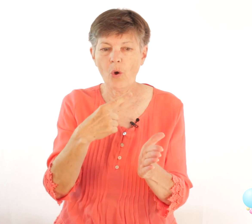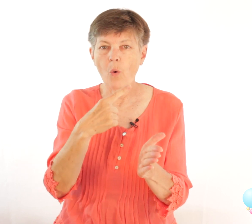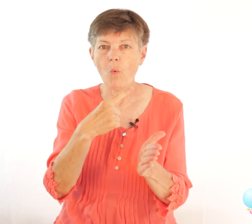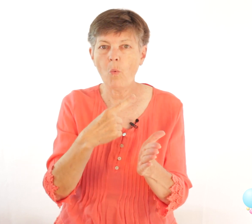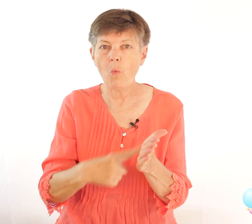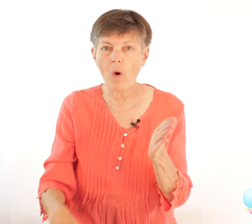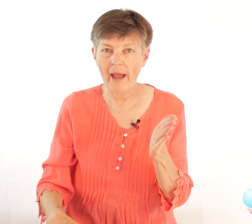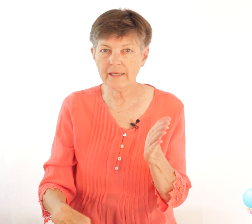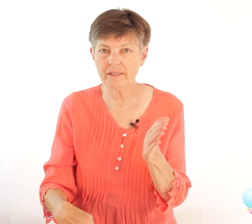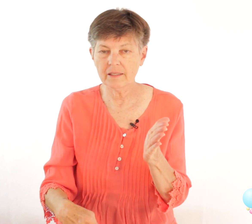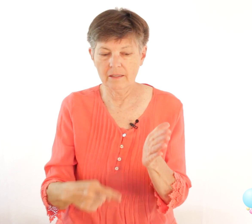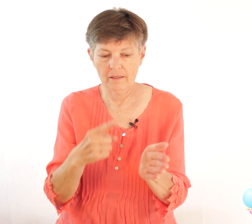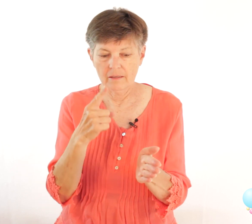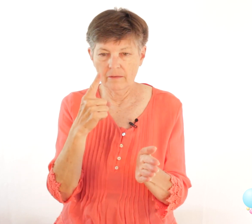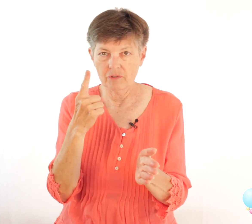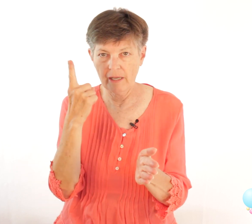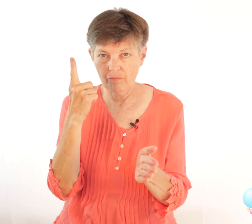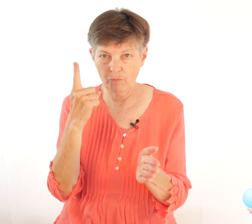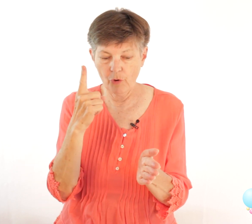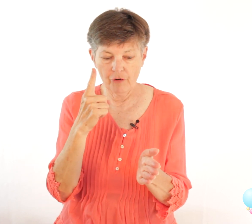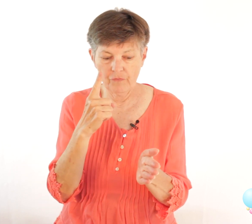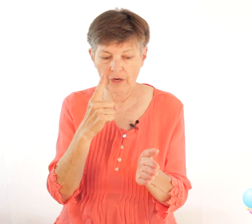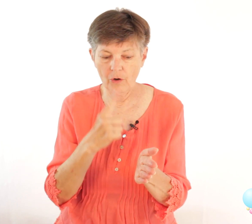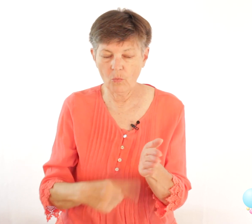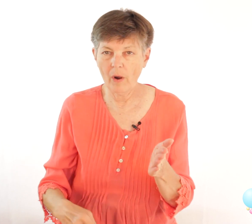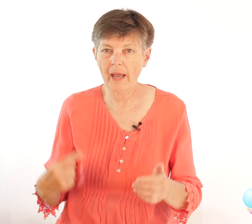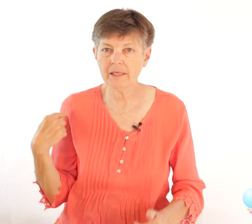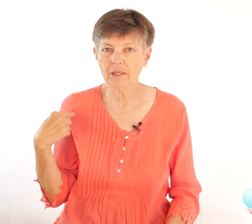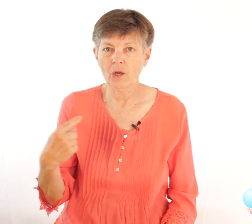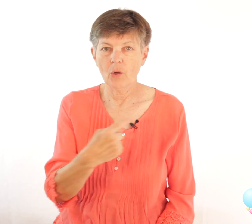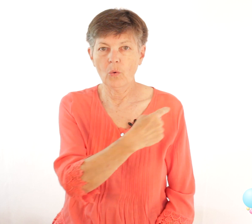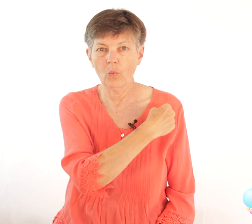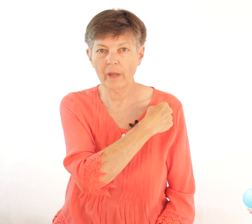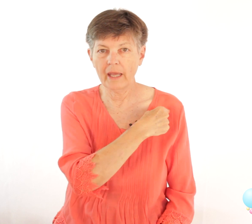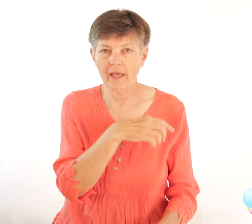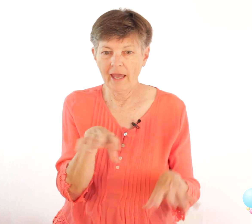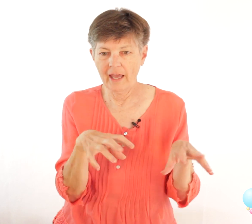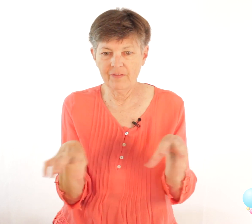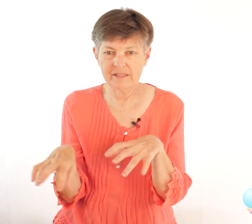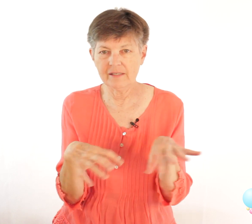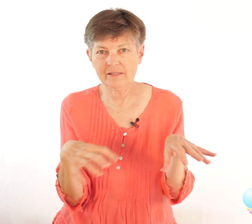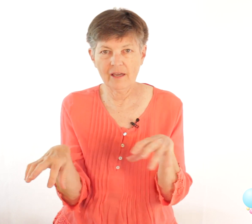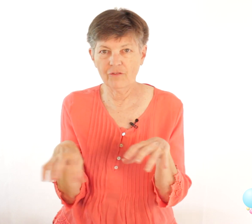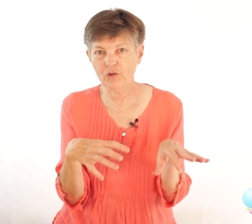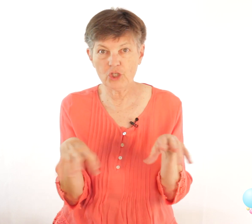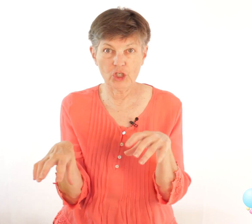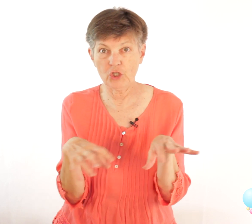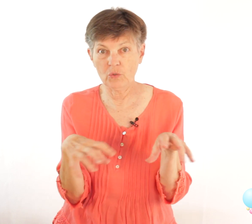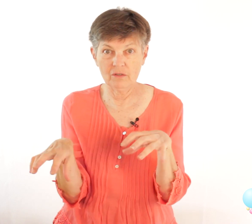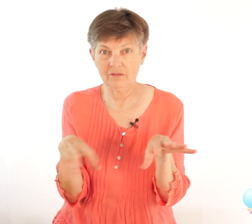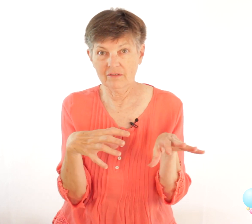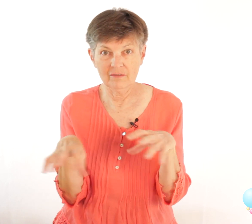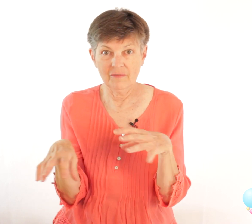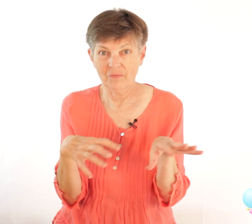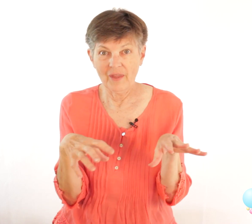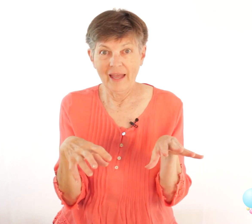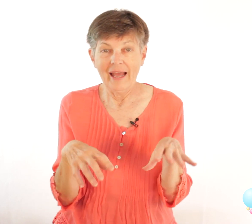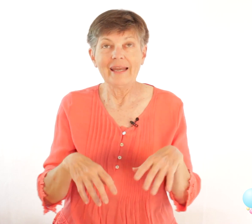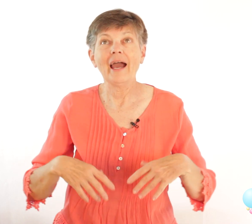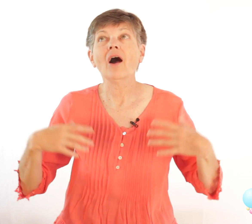what take pointer finger what we and this is a sign for do now